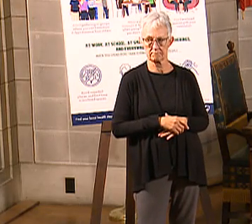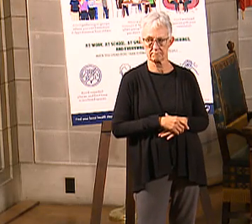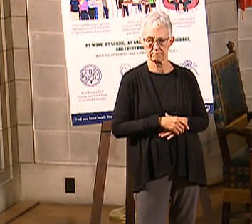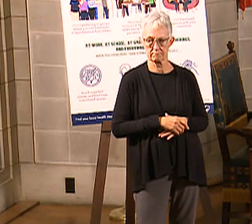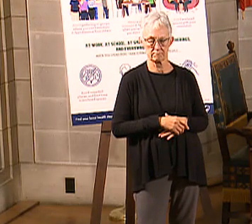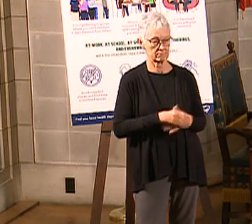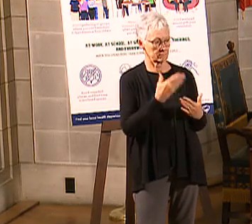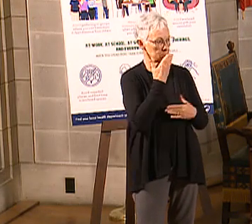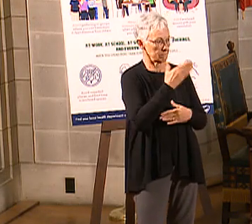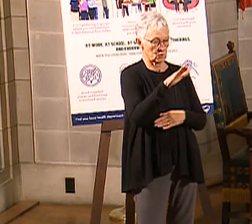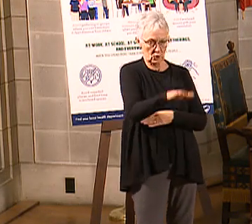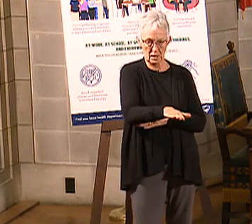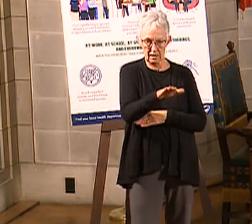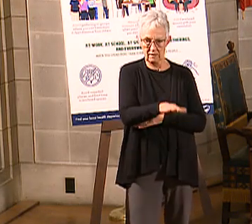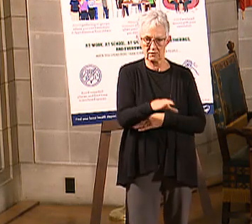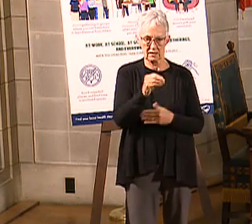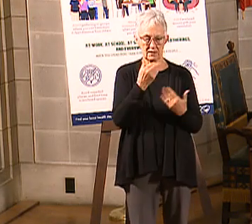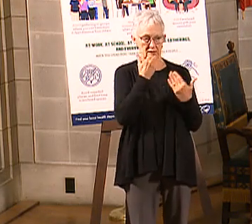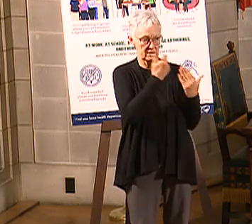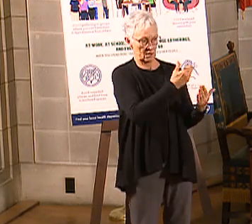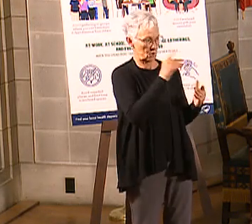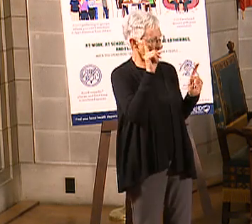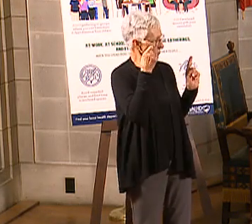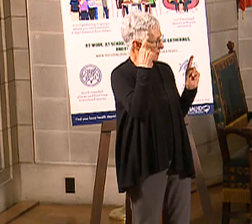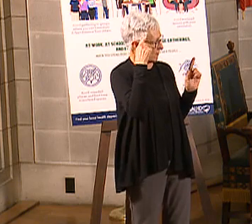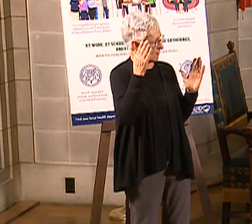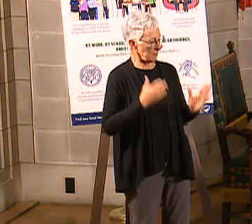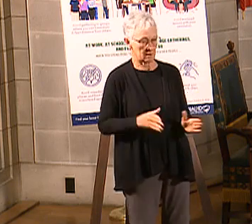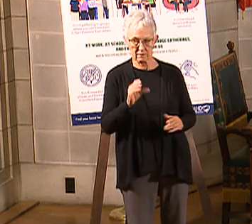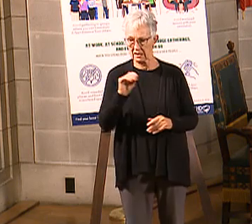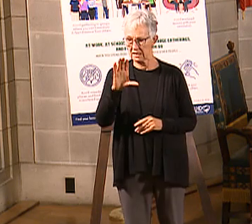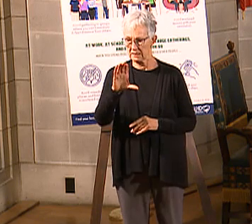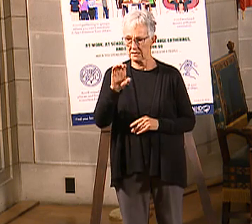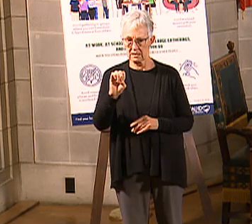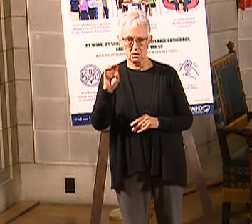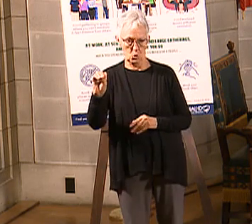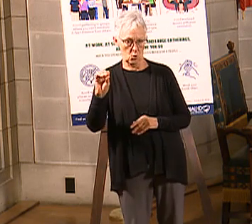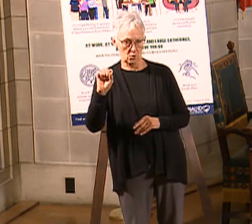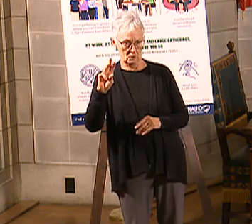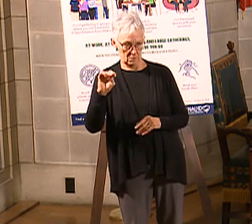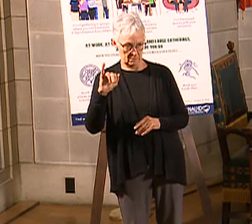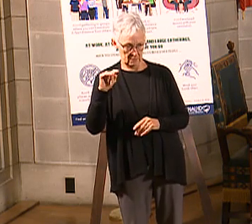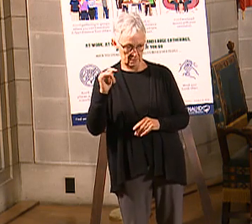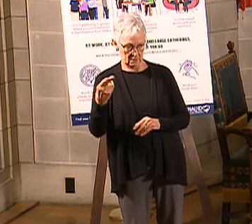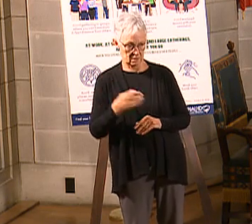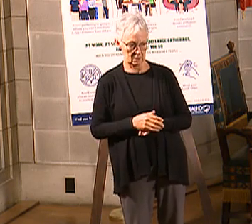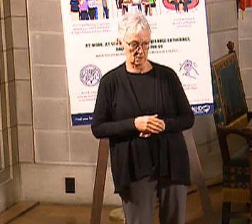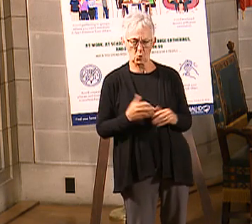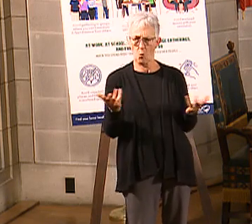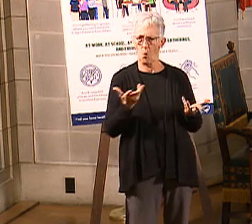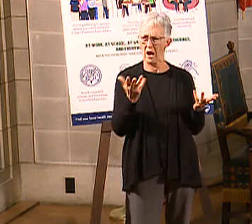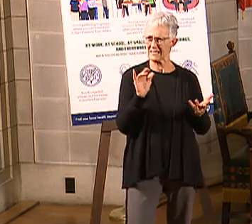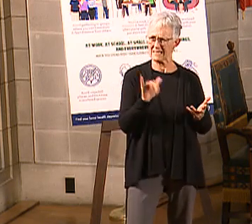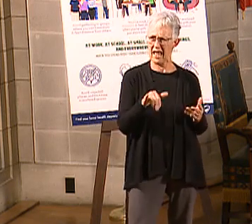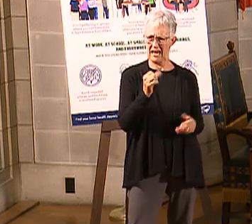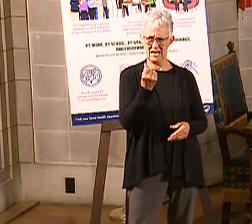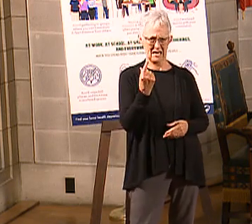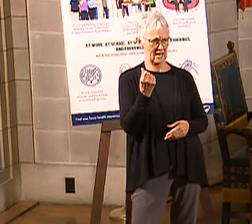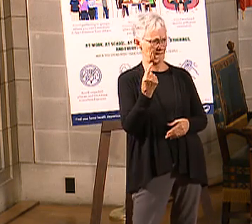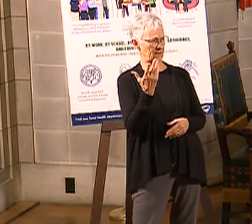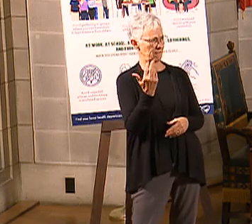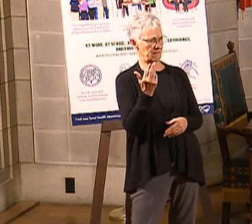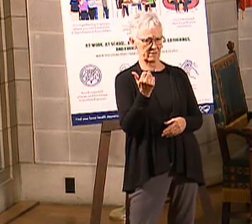Good afternoon, and thank you, Governor and CEO Smith. So what is the 1115 demonstration